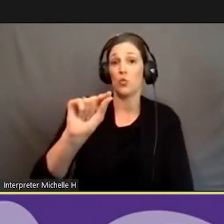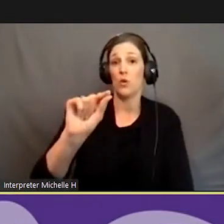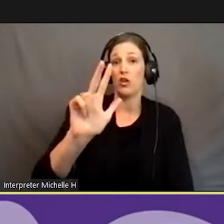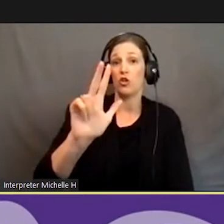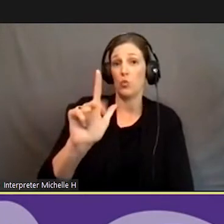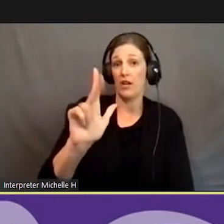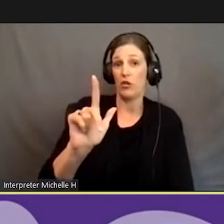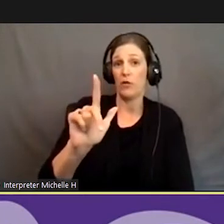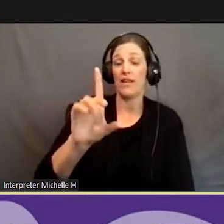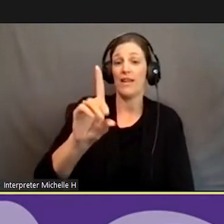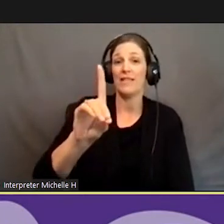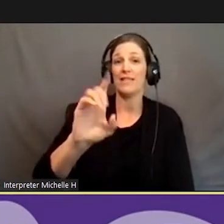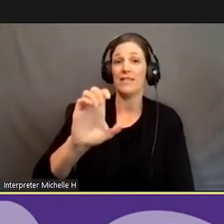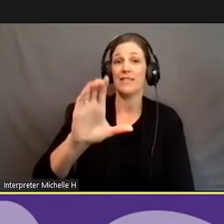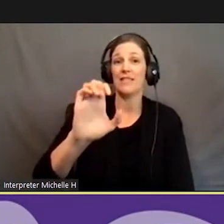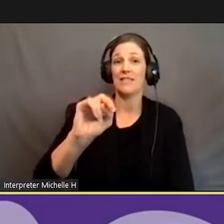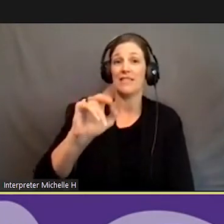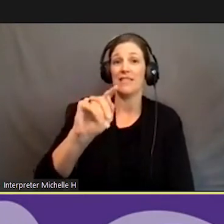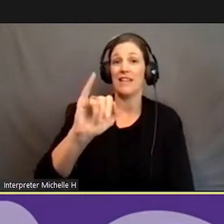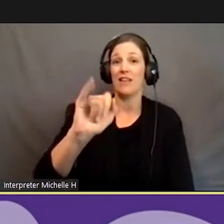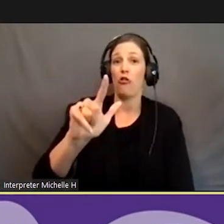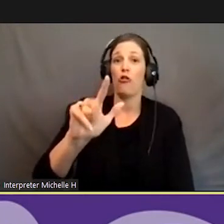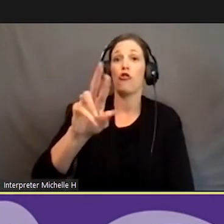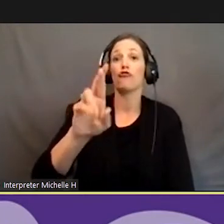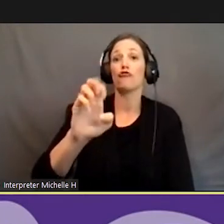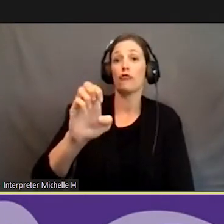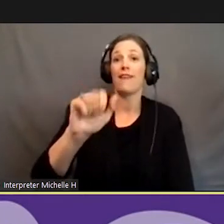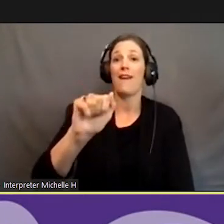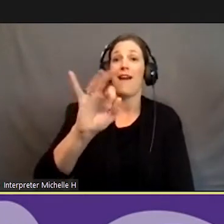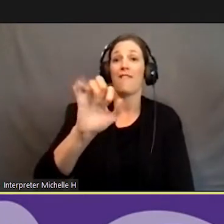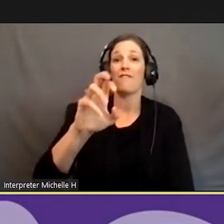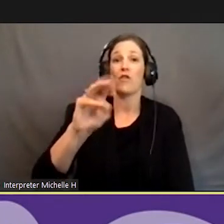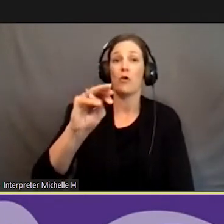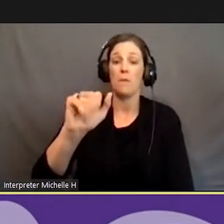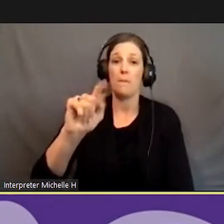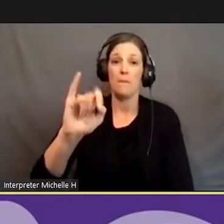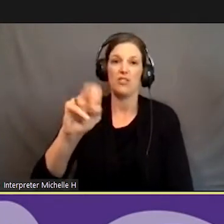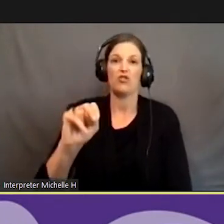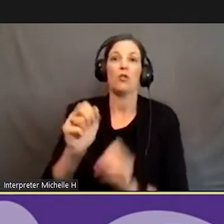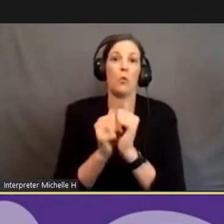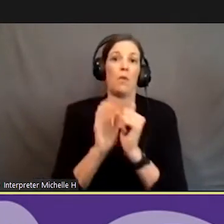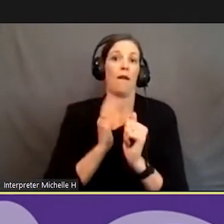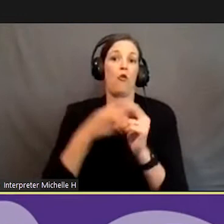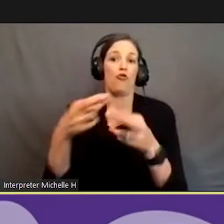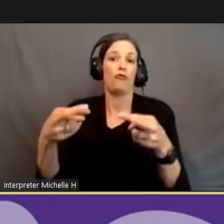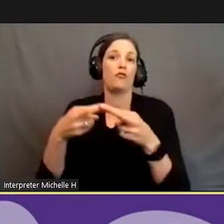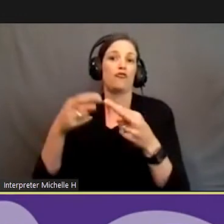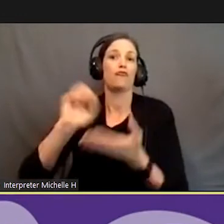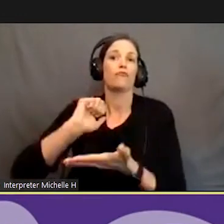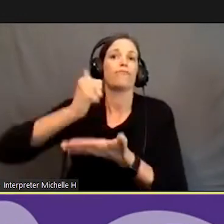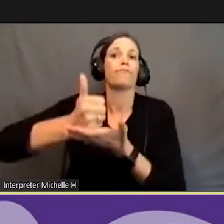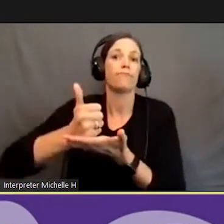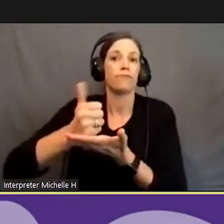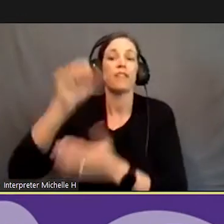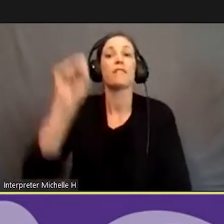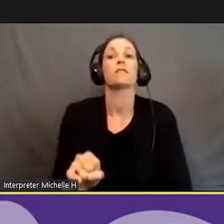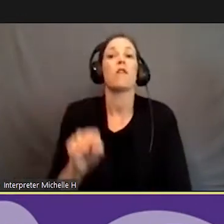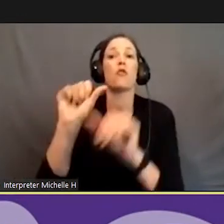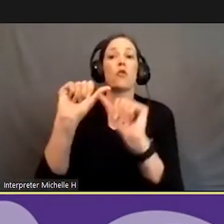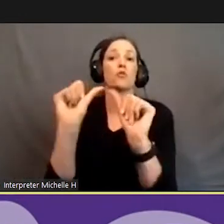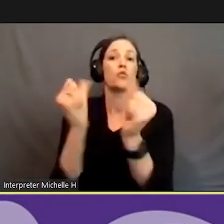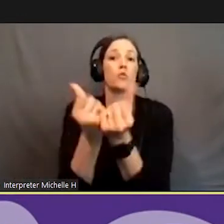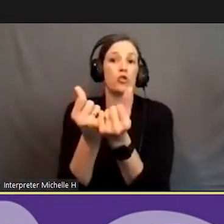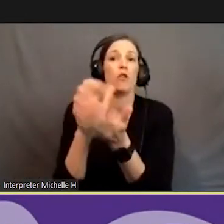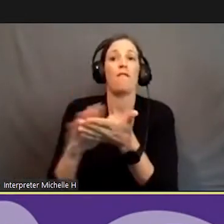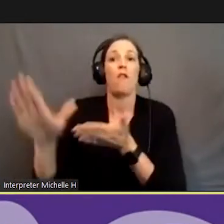decennial reaffirmation with our regional accreditor, the Southern Association of Colleges and